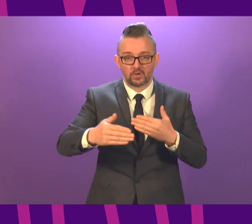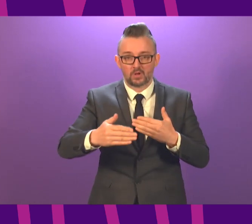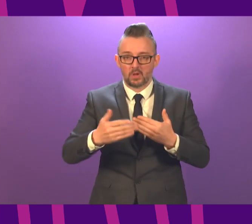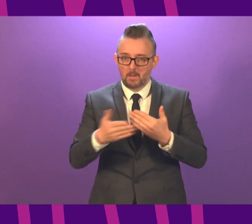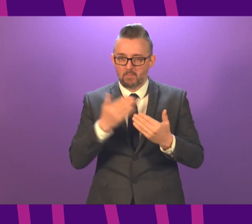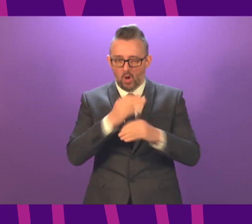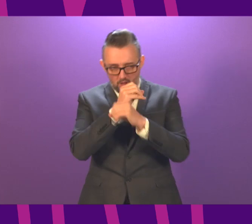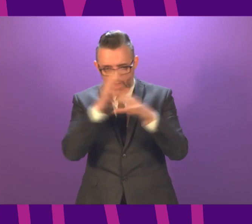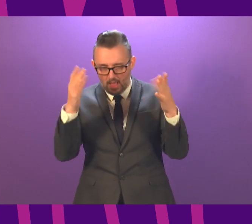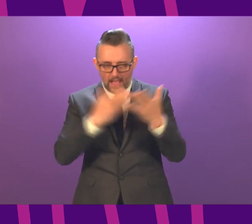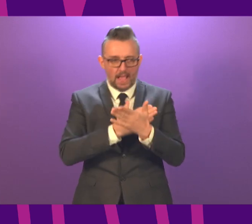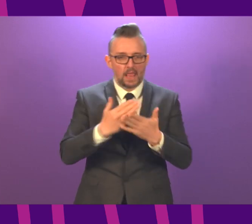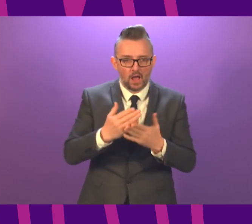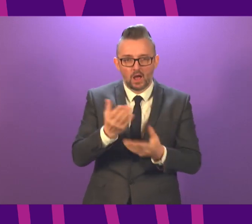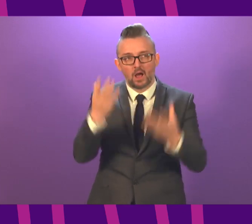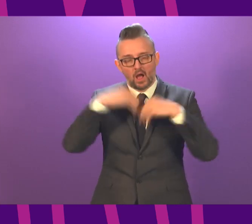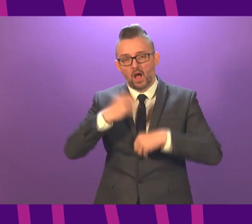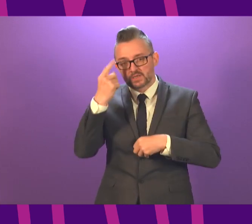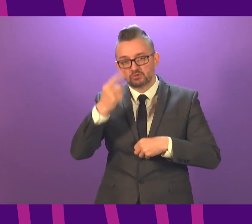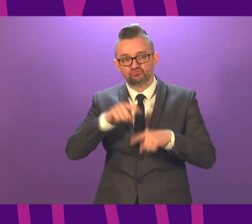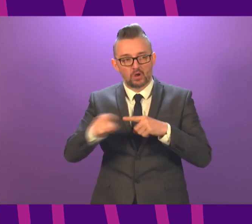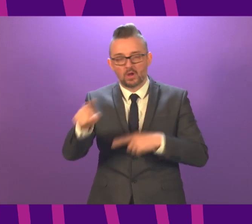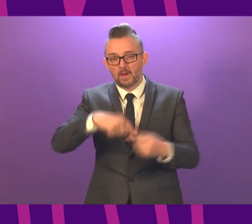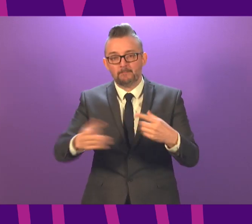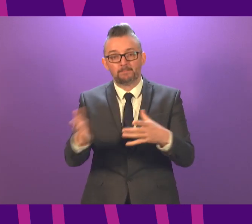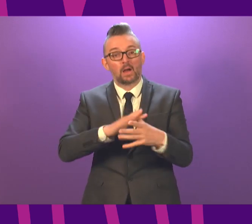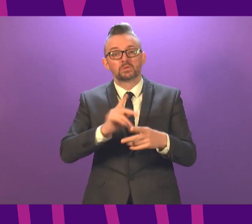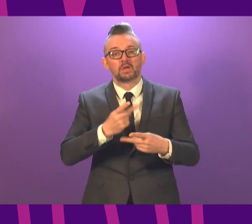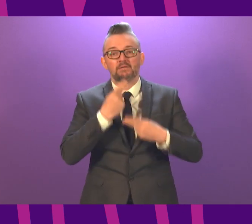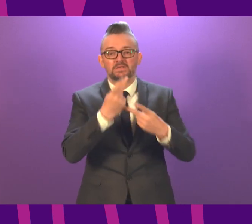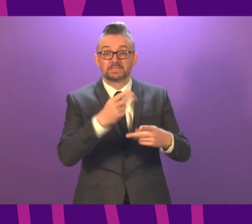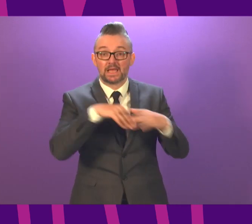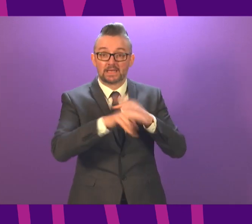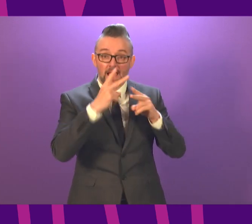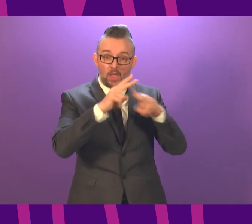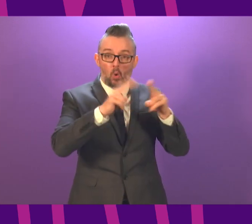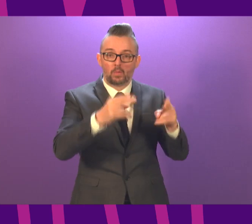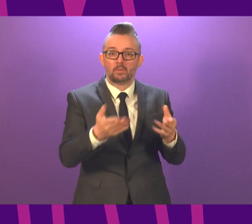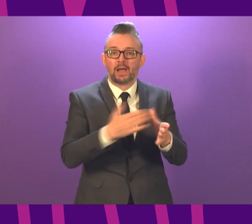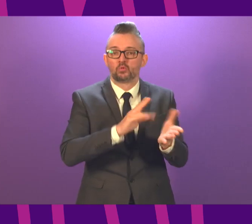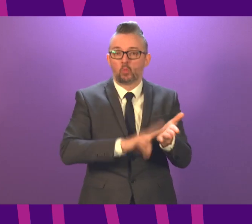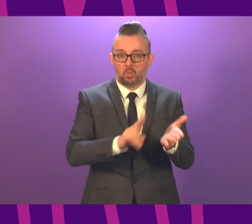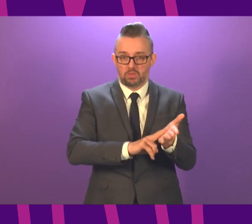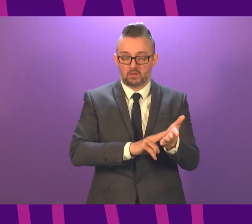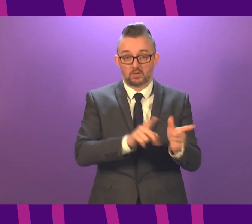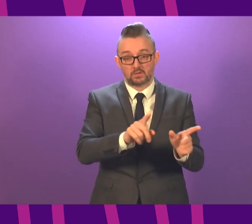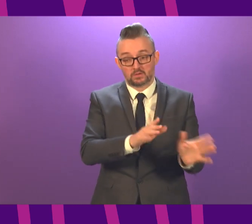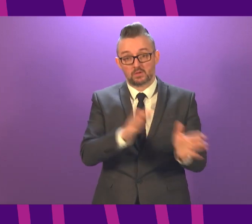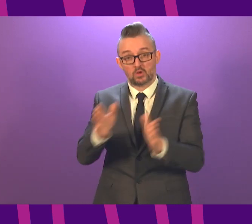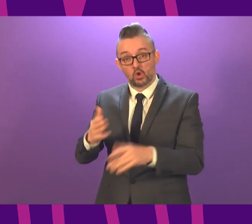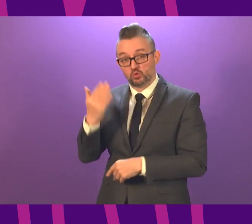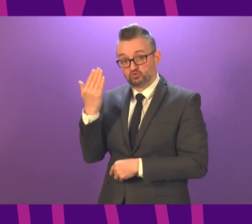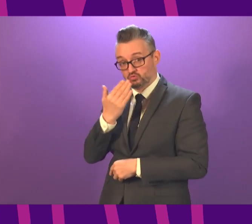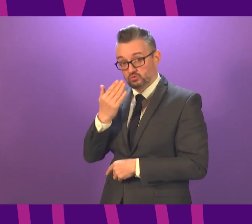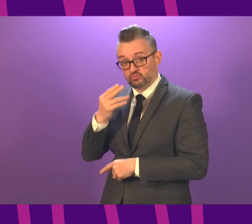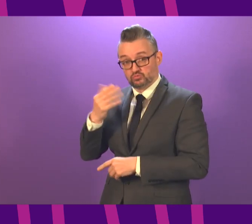much better position and get people much more back to normal with care home visiting. But in the meantime, just as I would say with schools, we have all got a part